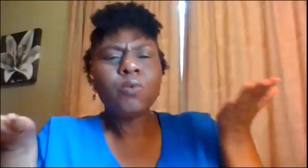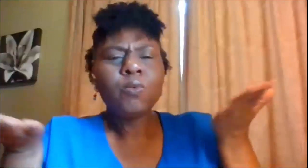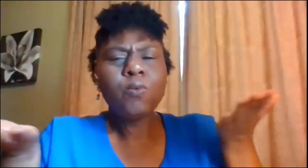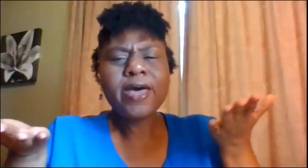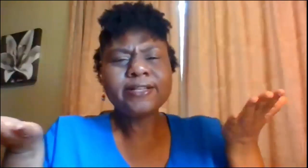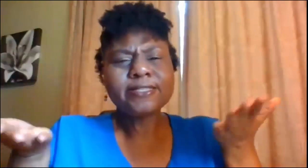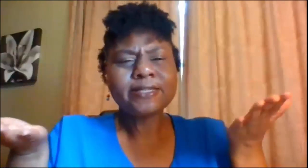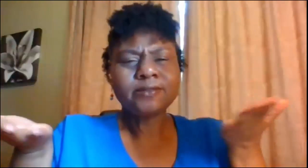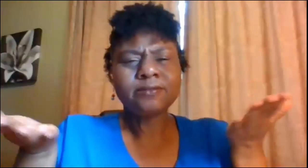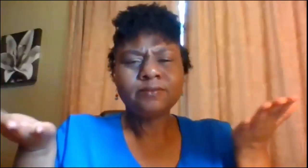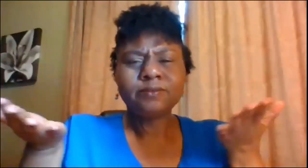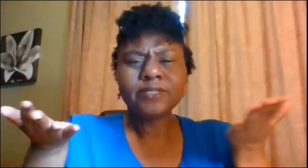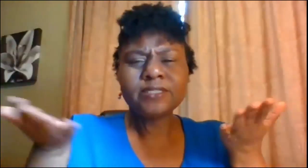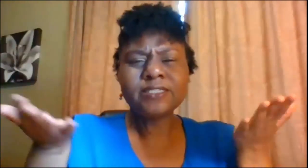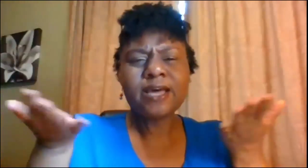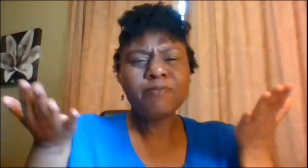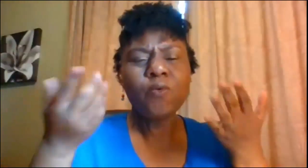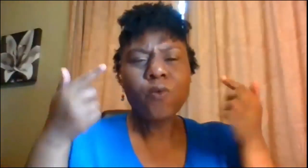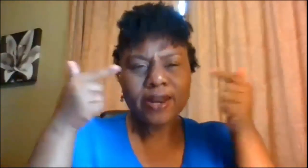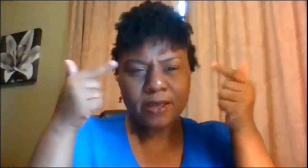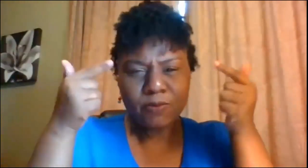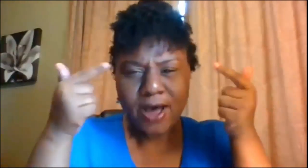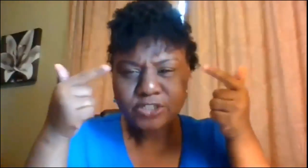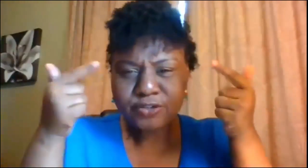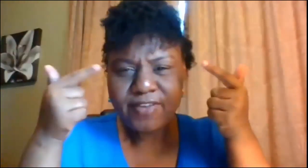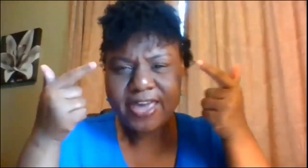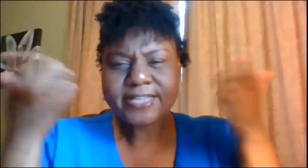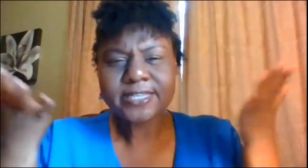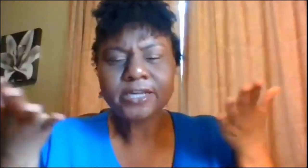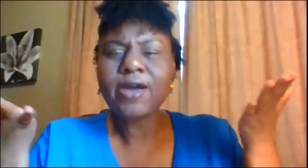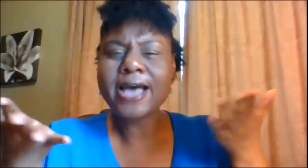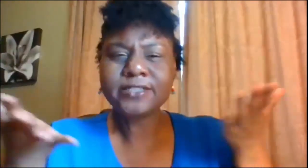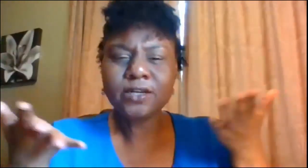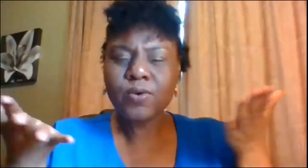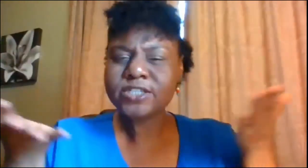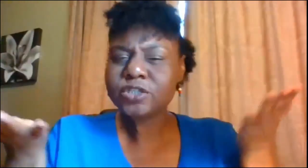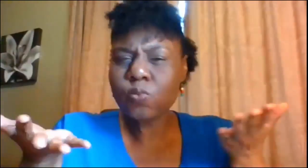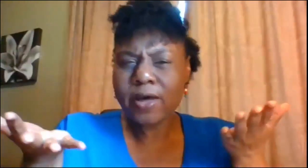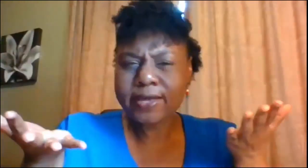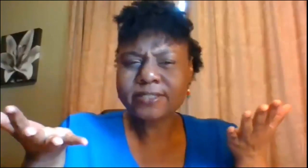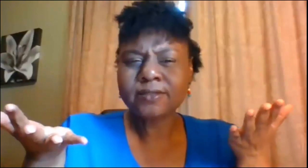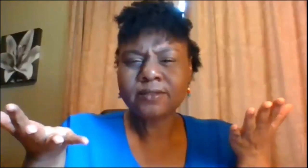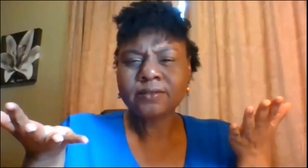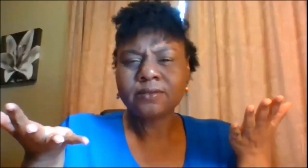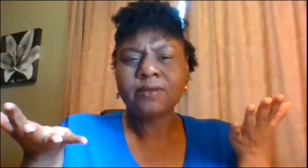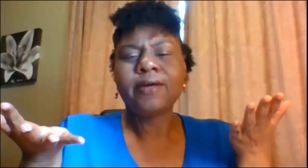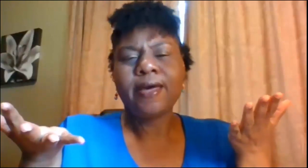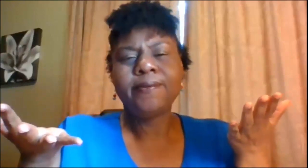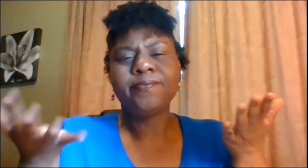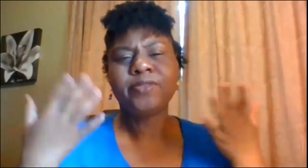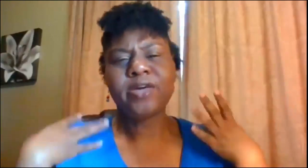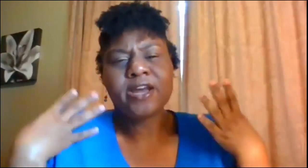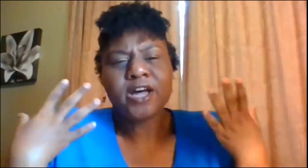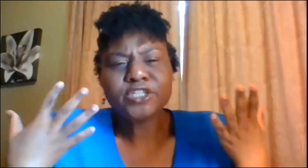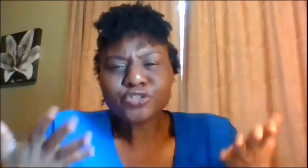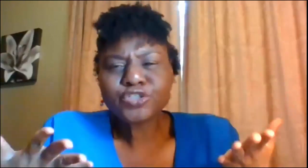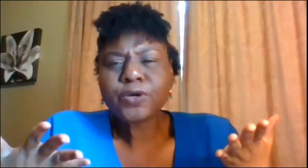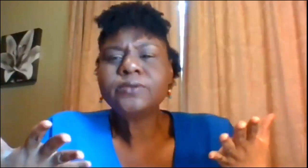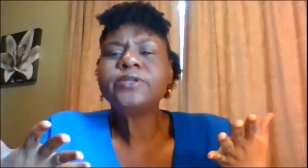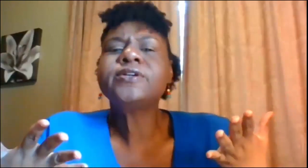what this is a sign for what and watch your face like you're asking a question what okay you kind of hunch your shoulders